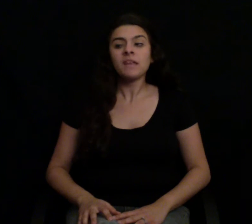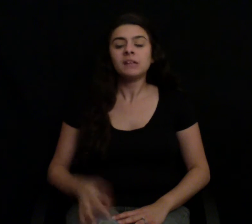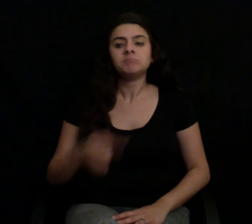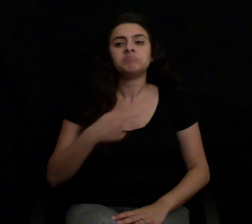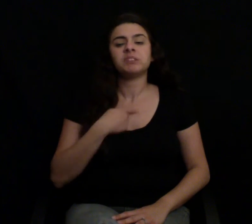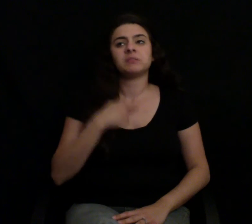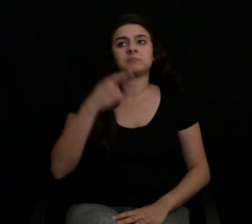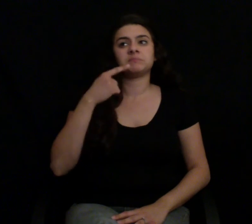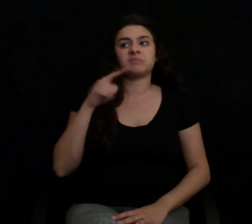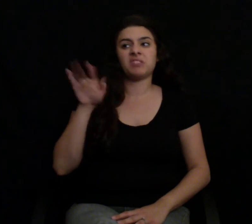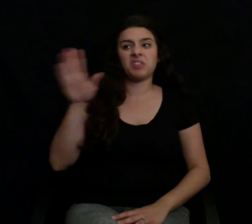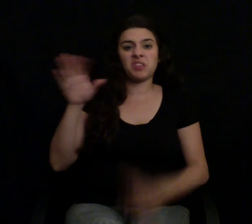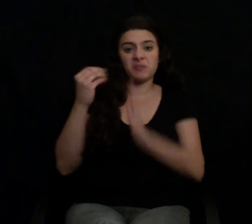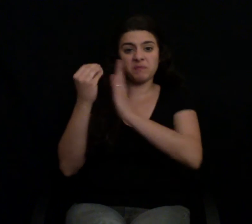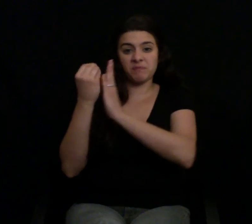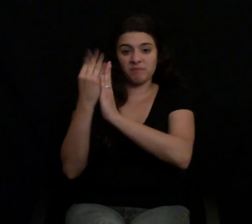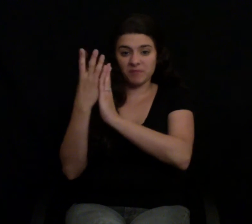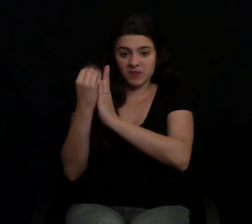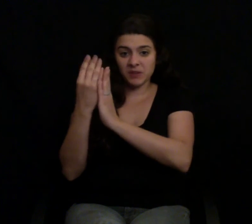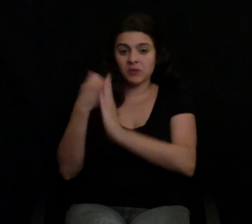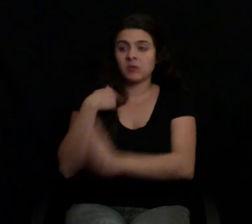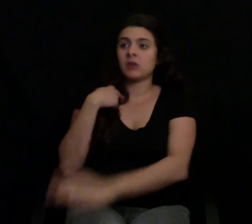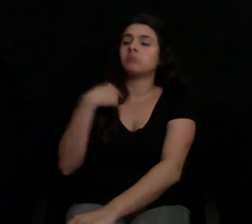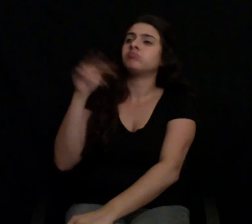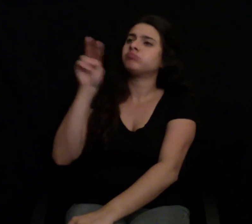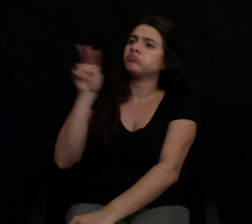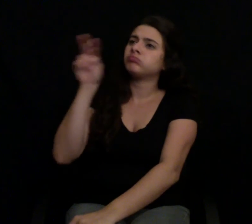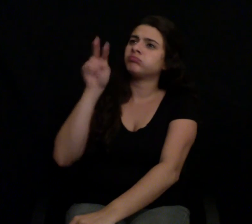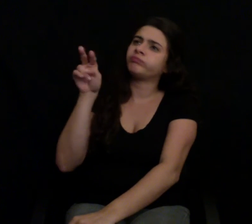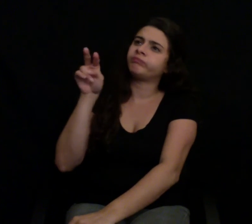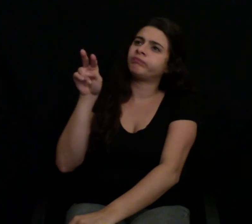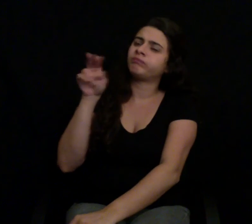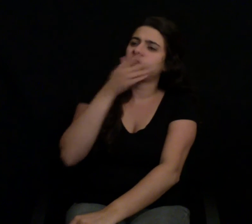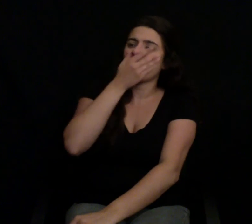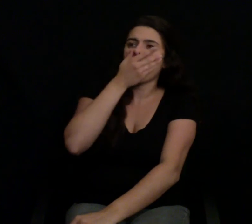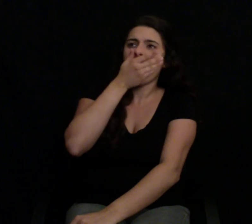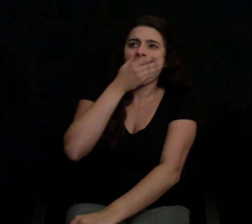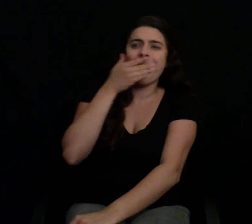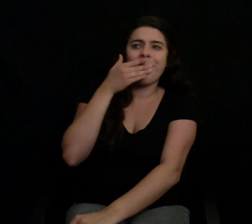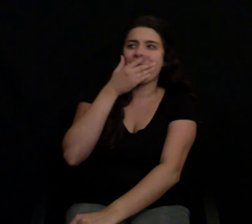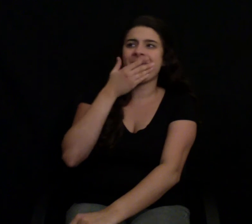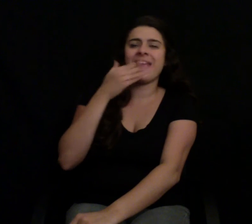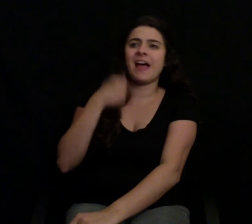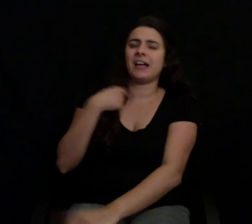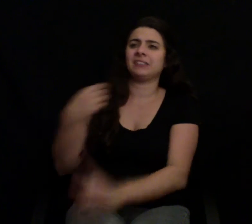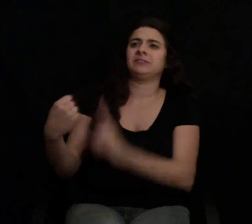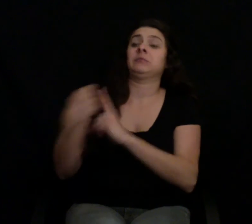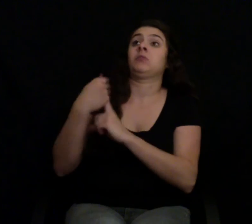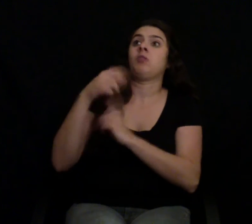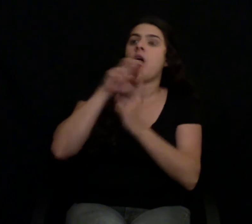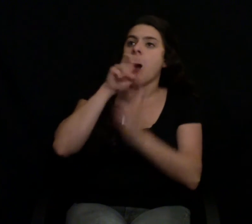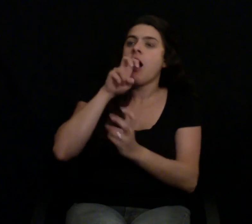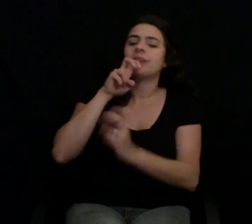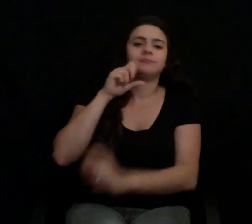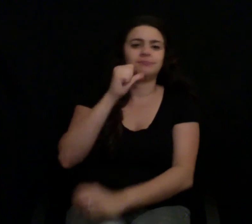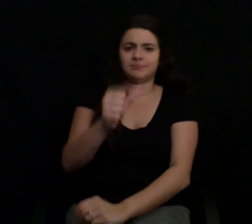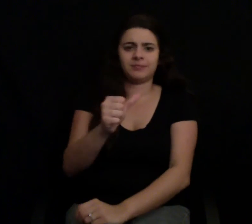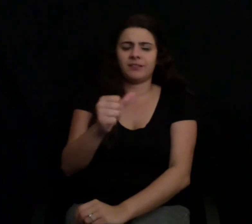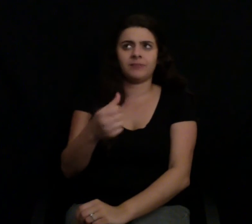one of us is a few clicks away from seeing some hidden camera or some documentary exposing the pretty awful conditions